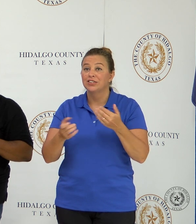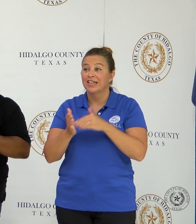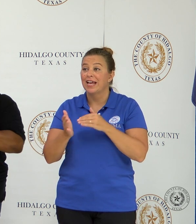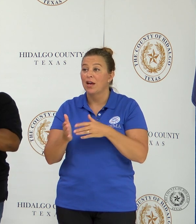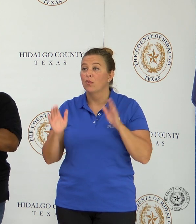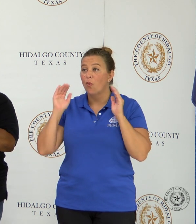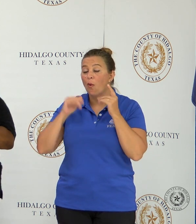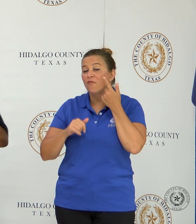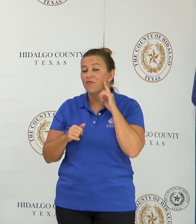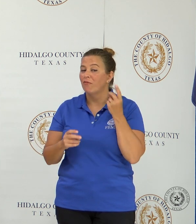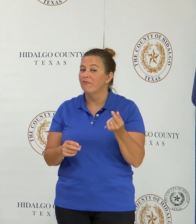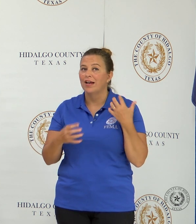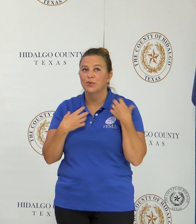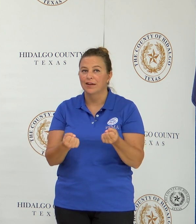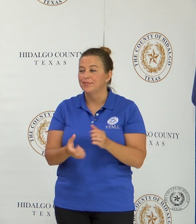for speed of recovery.